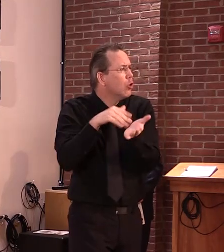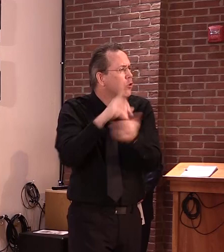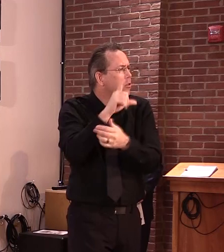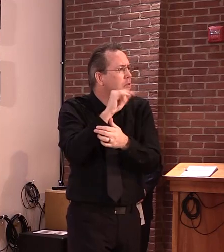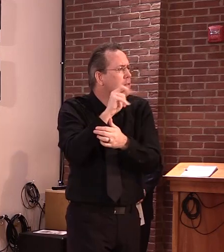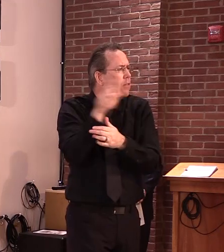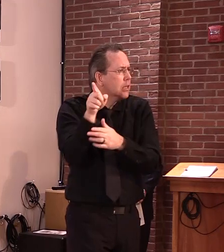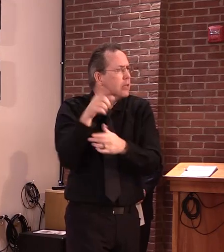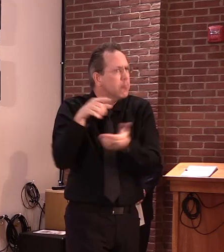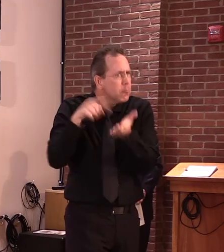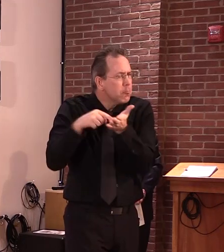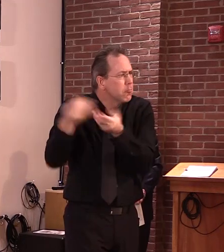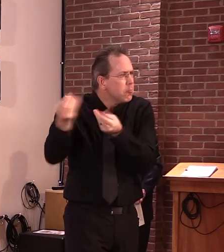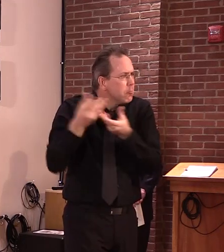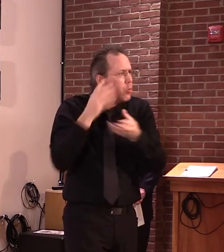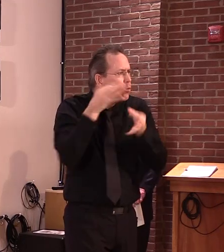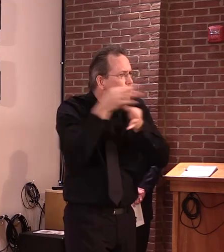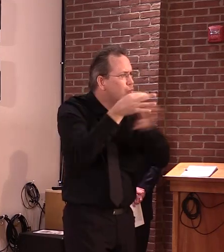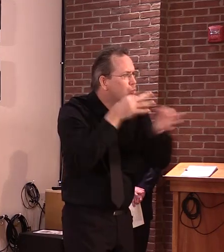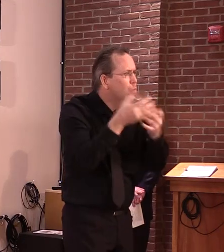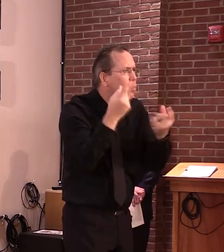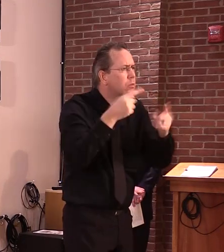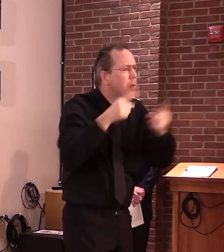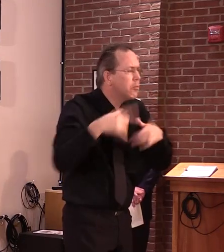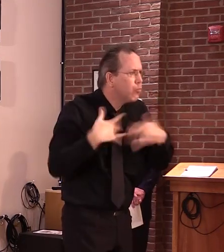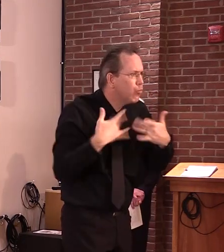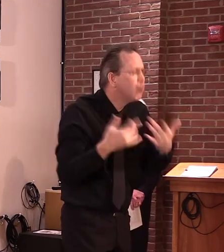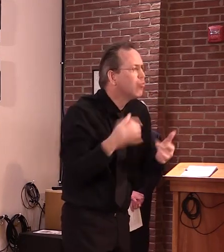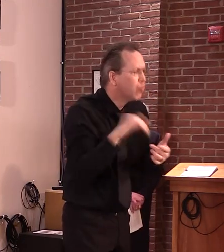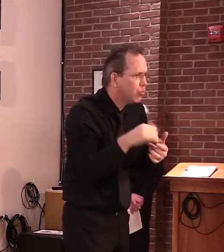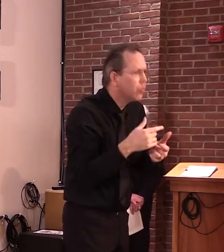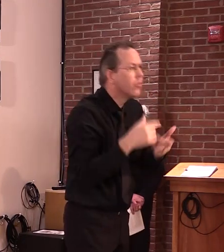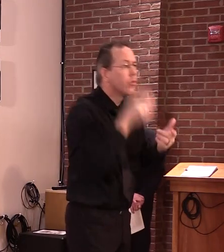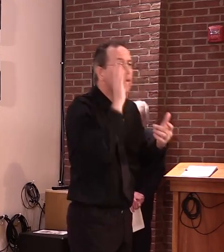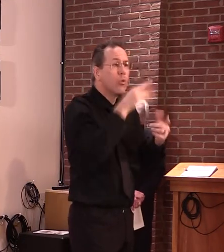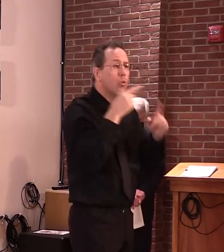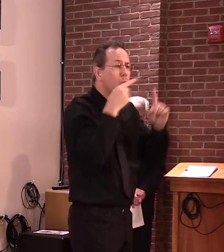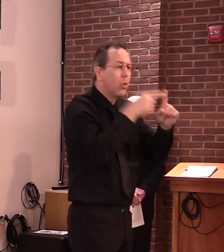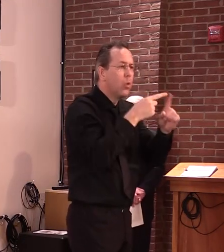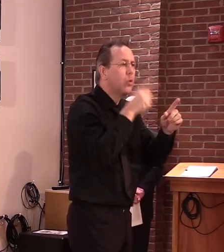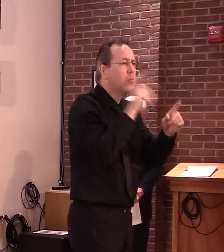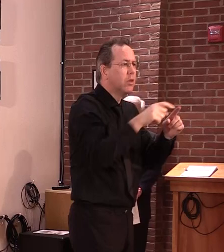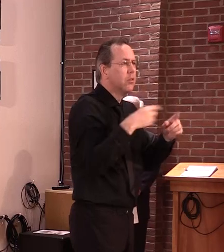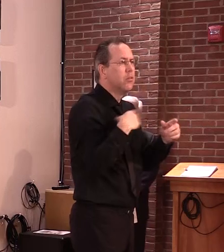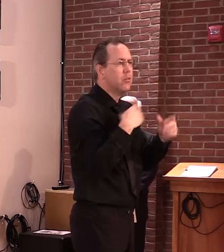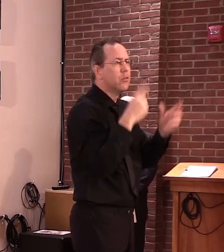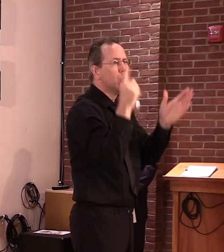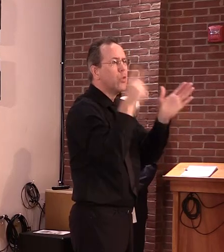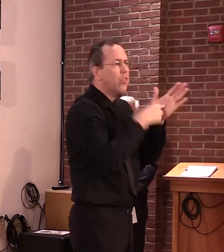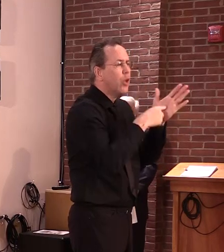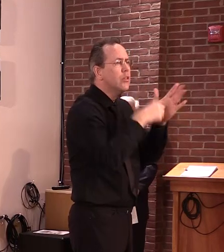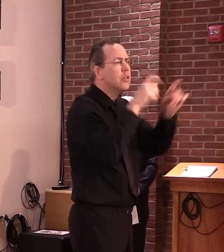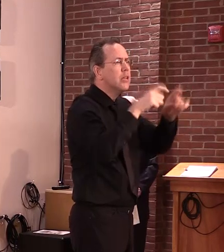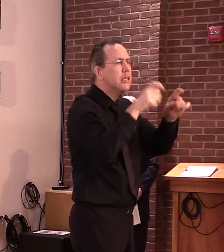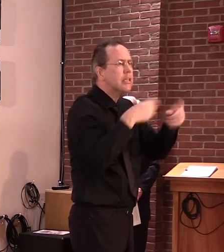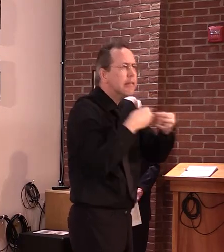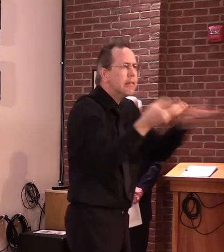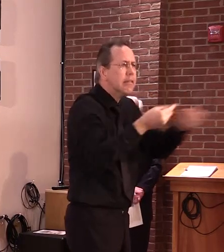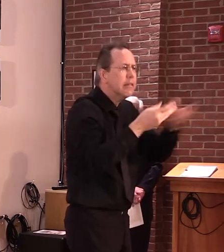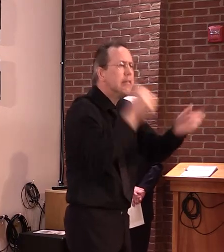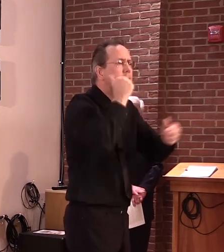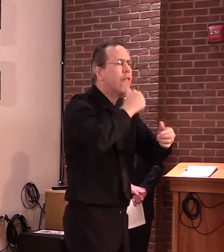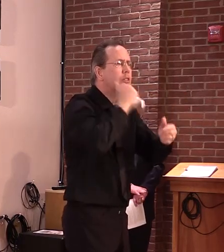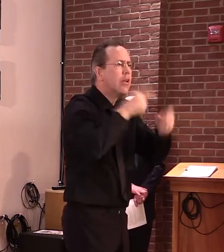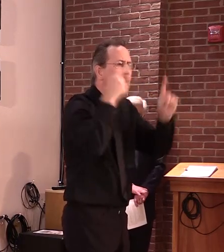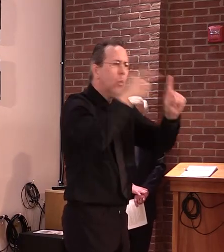We continue to work towards our goal of testing more than 1,000 Verbonners each day, which is essential to our ability to find, contain,